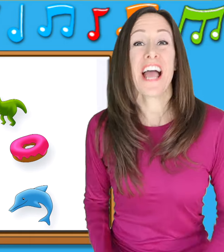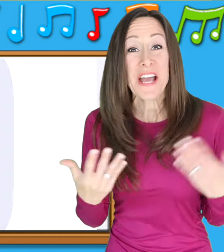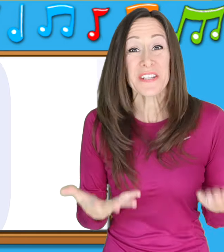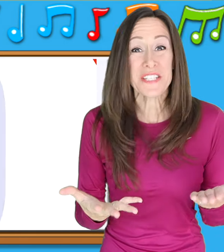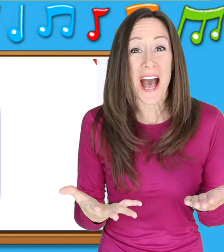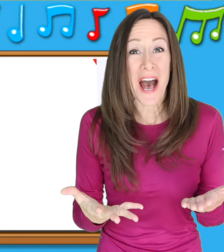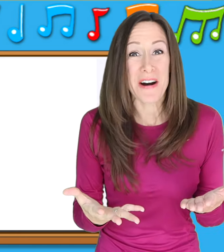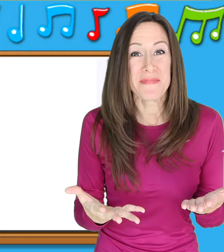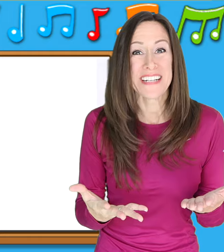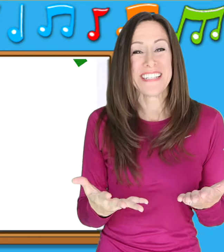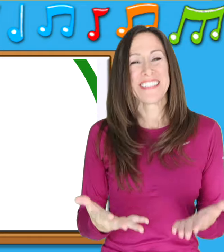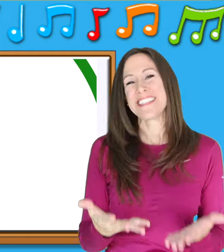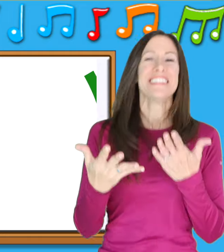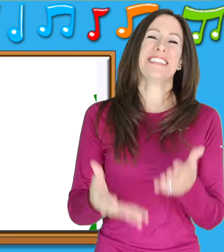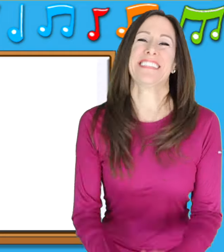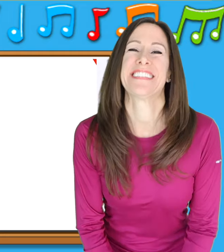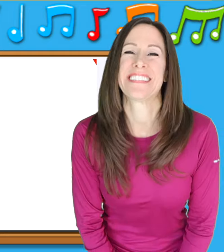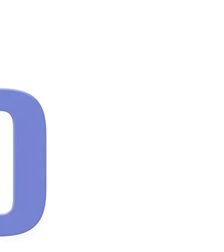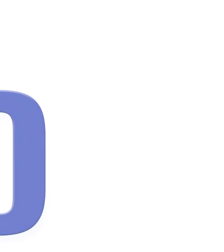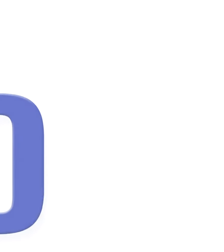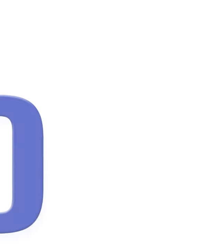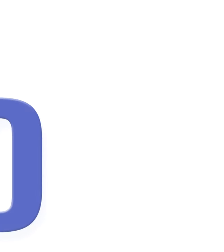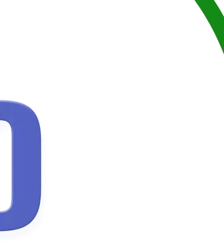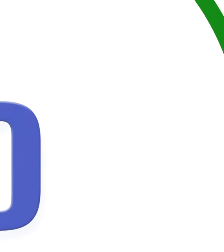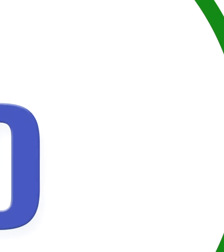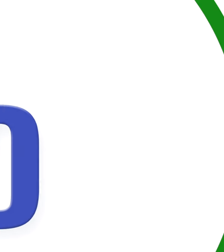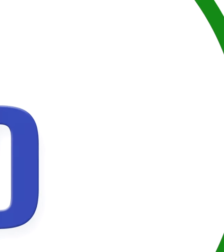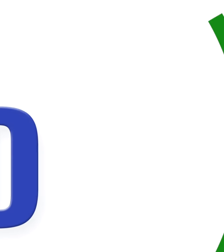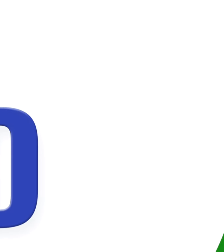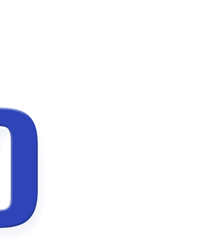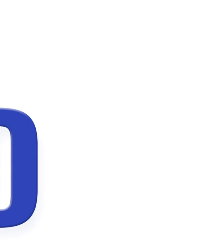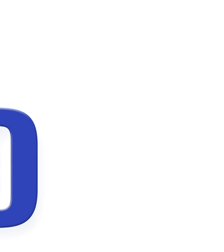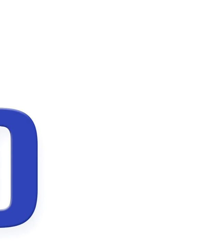Good job! Now you practice and do it on your own!